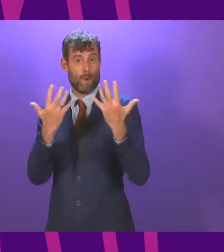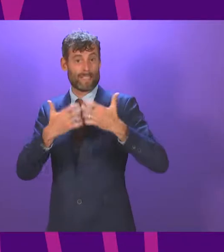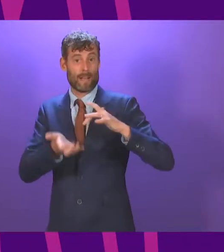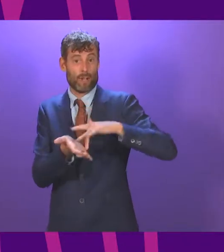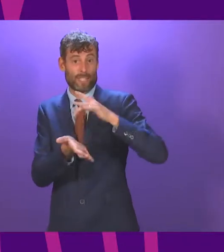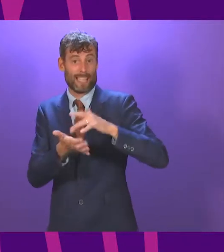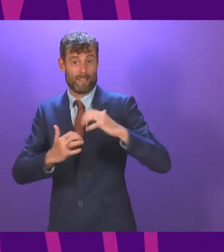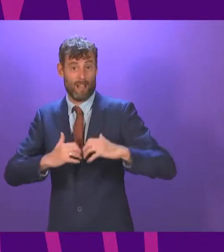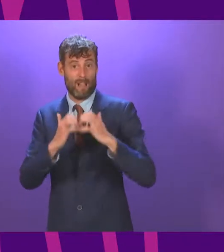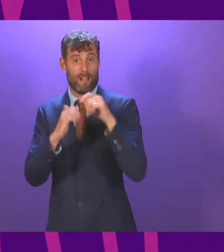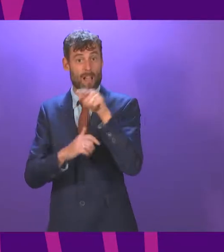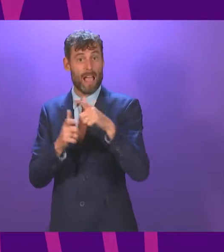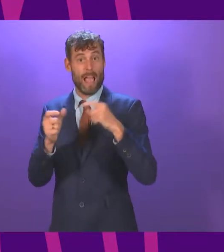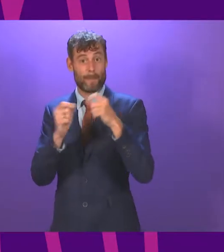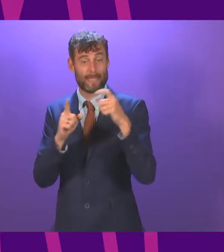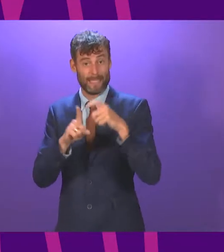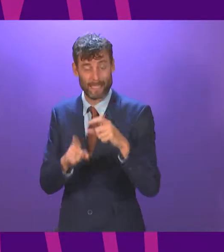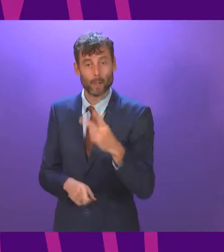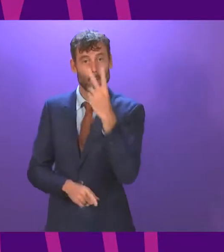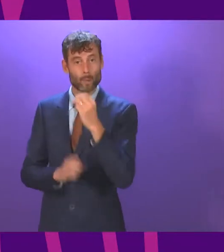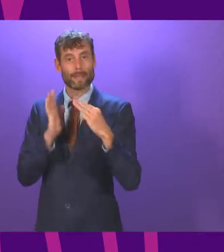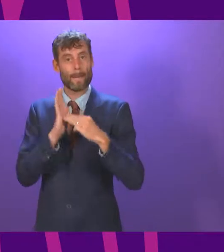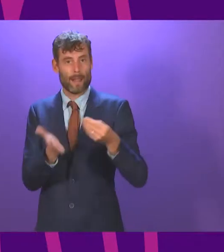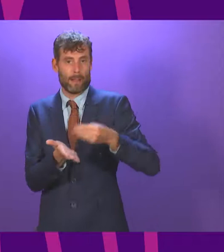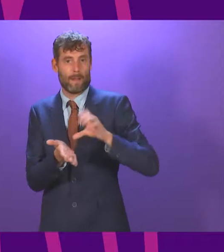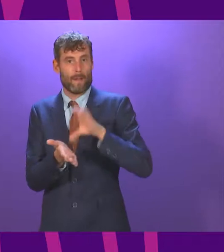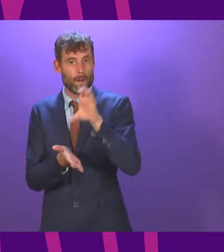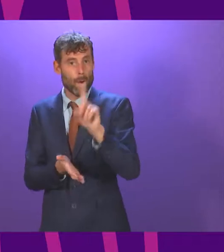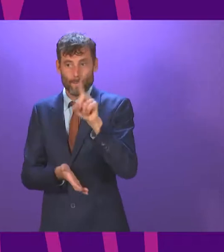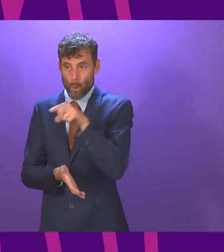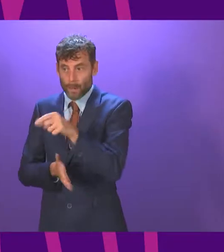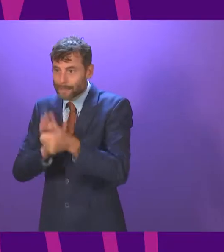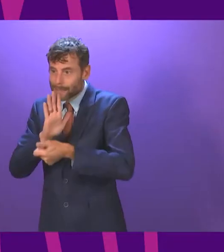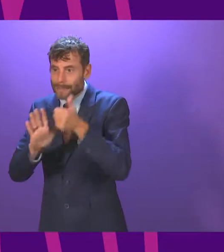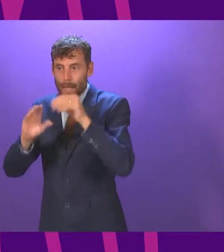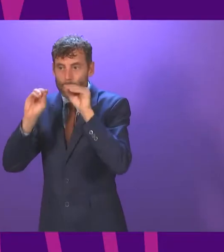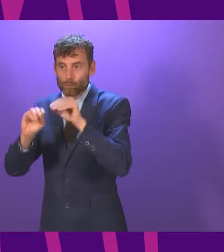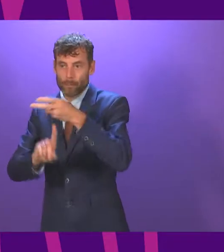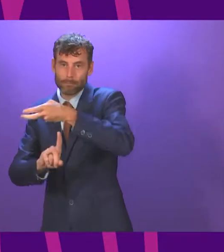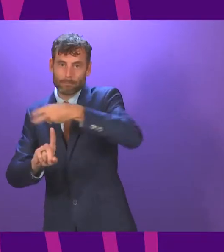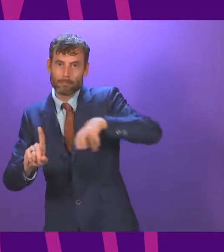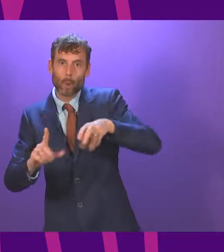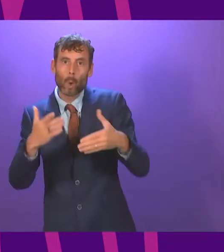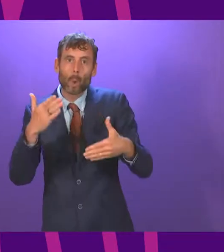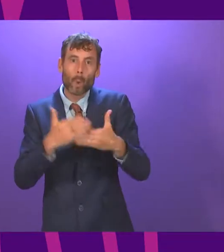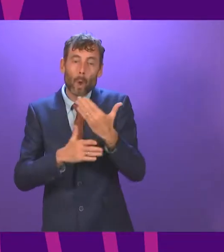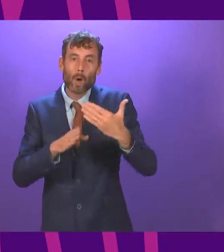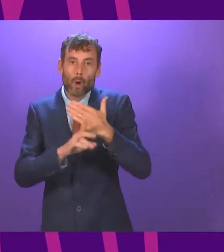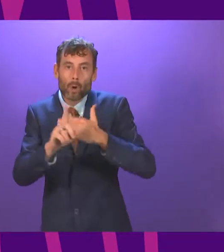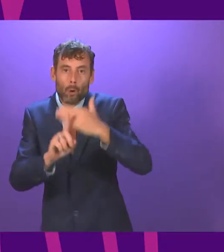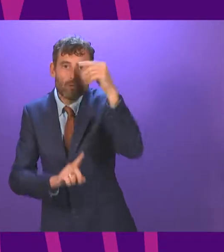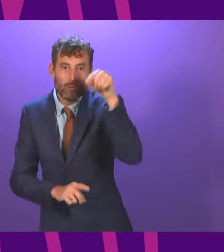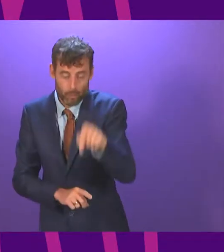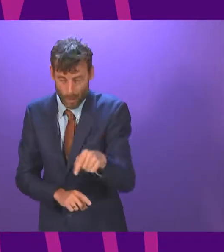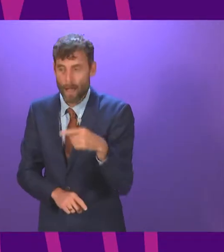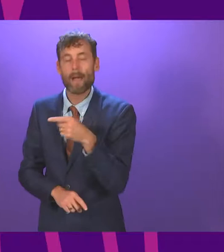and the 20 million fund to upskill and retrain people into new careers, and this 25 million fund to help businesses